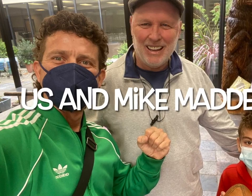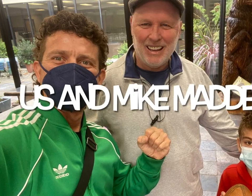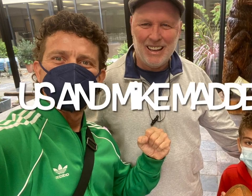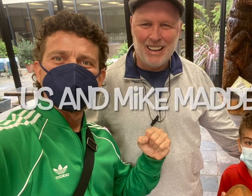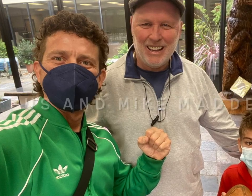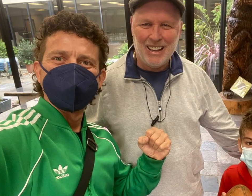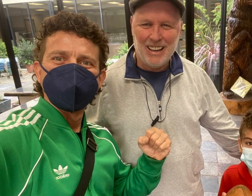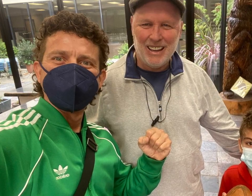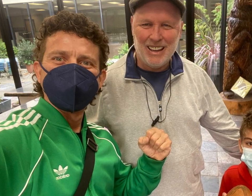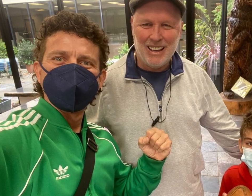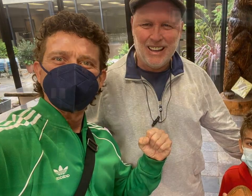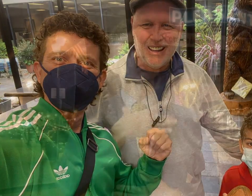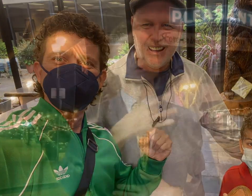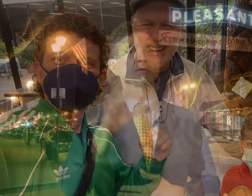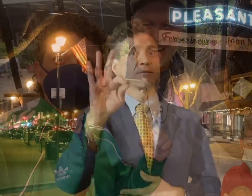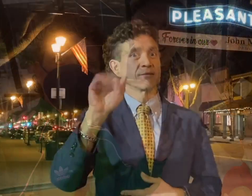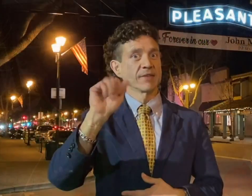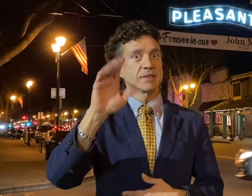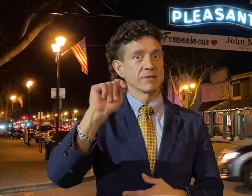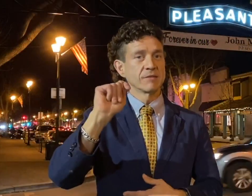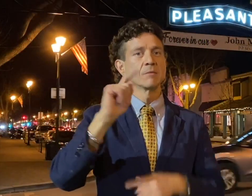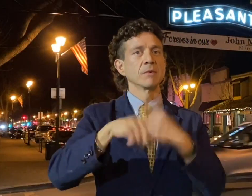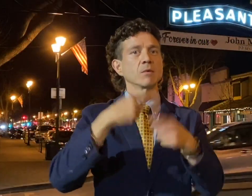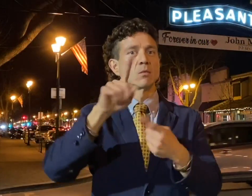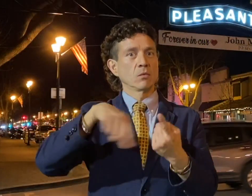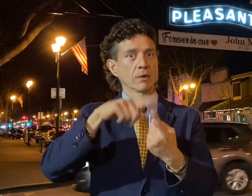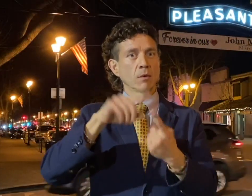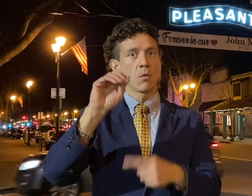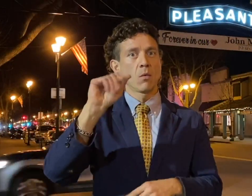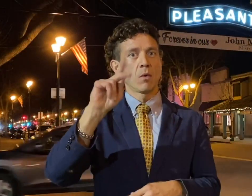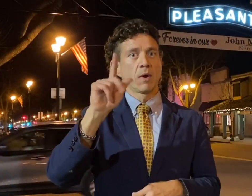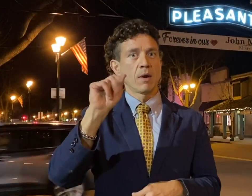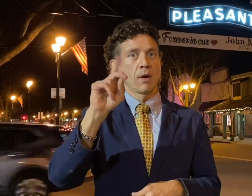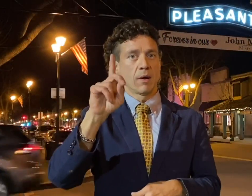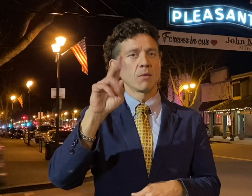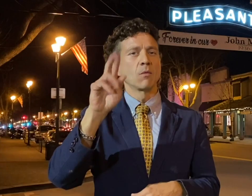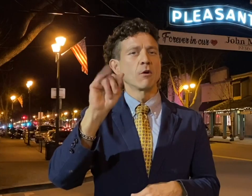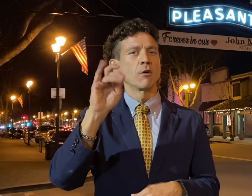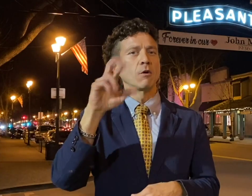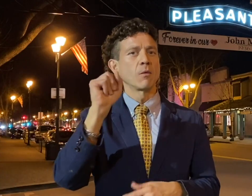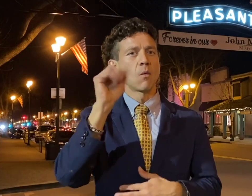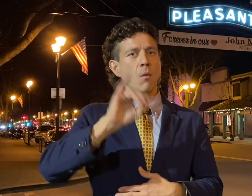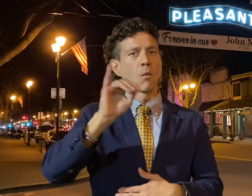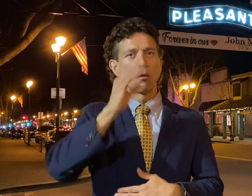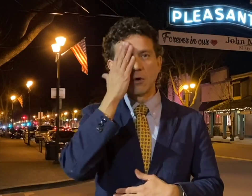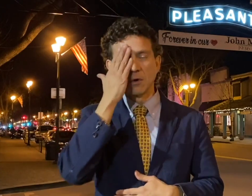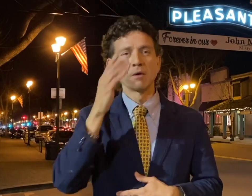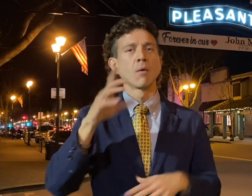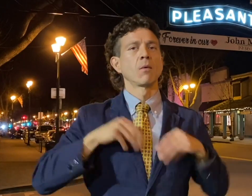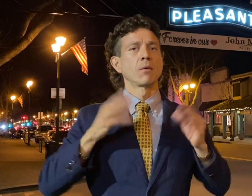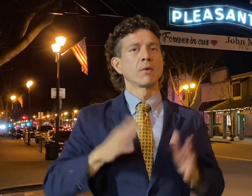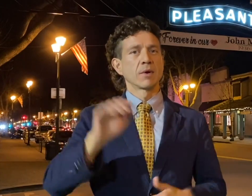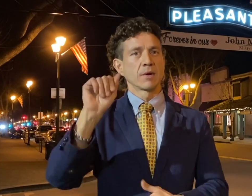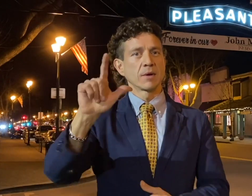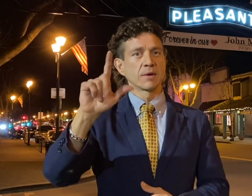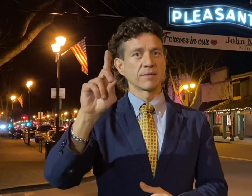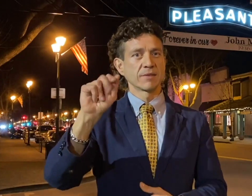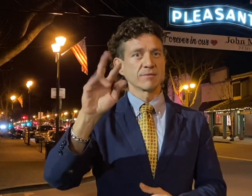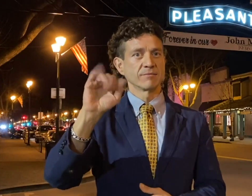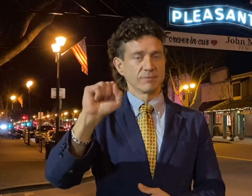An interesting fact, when Oakland Raiders owner, Al Davis, was ready to change head coaches in